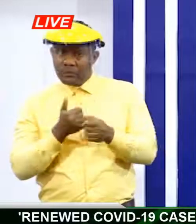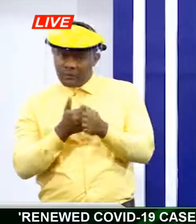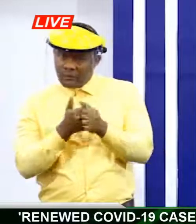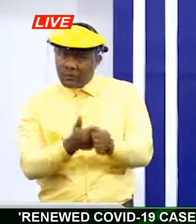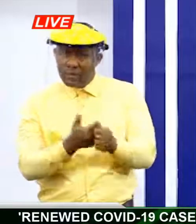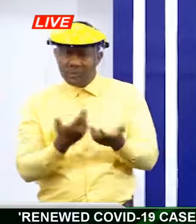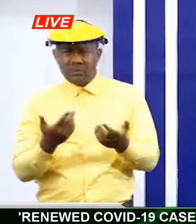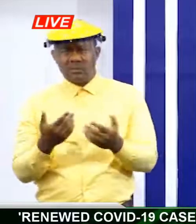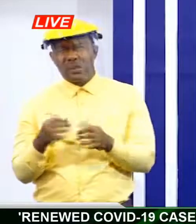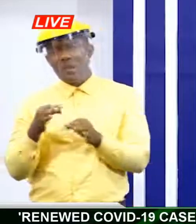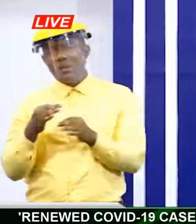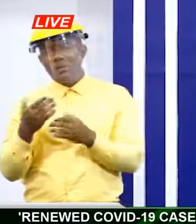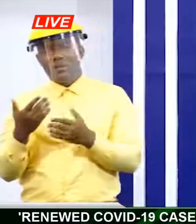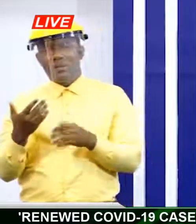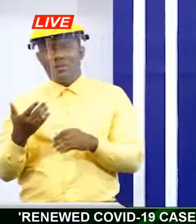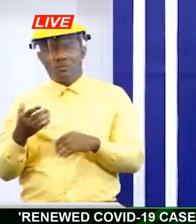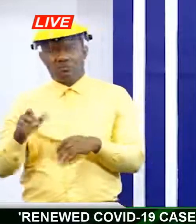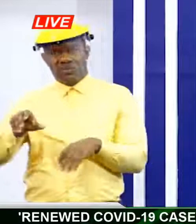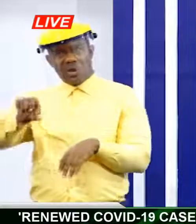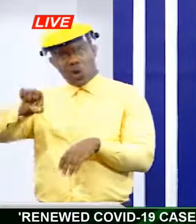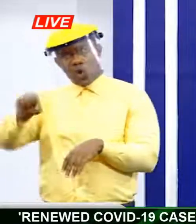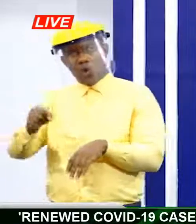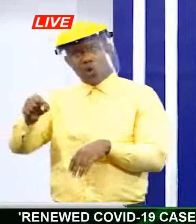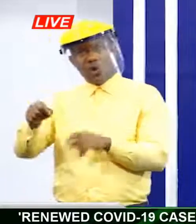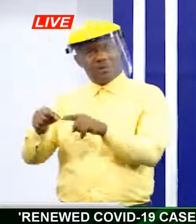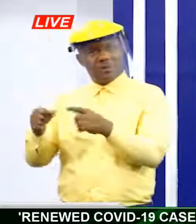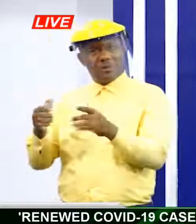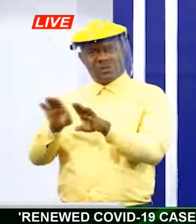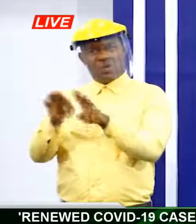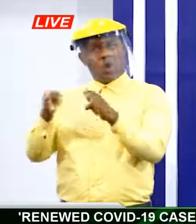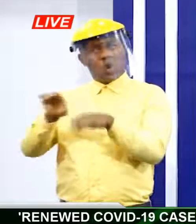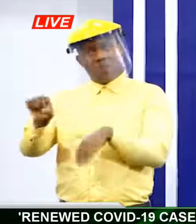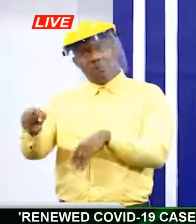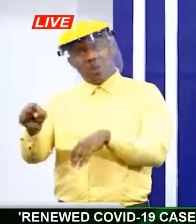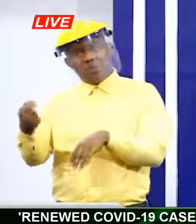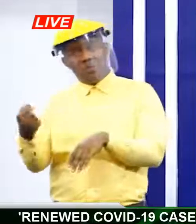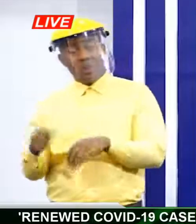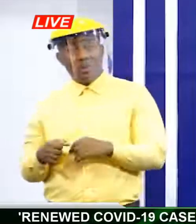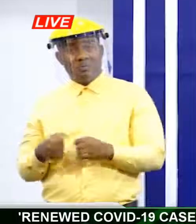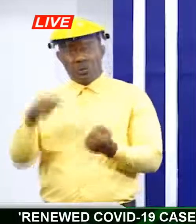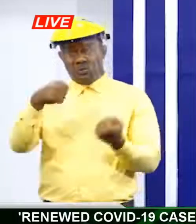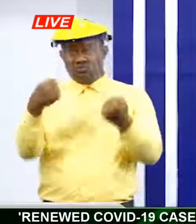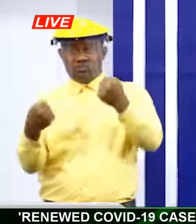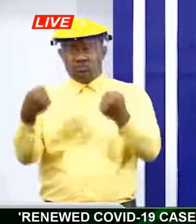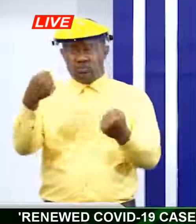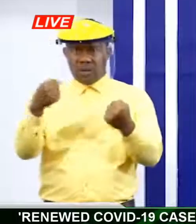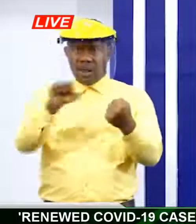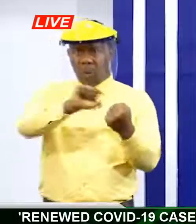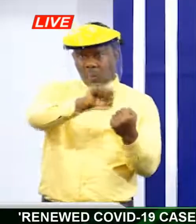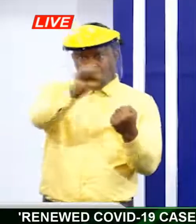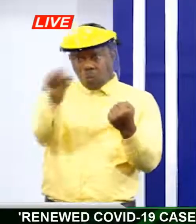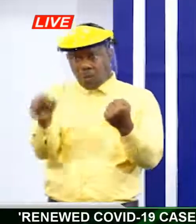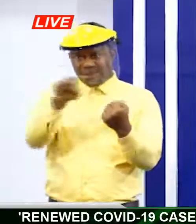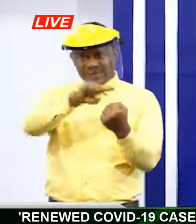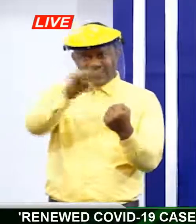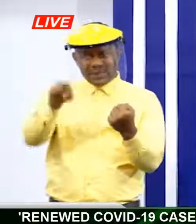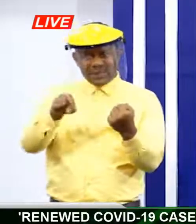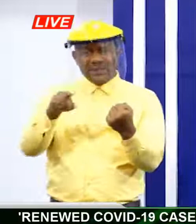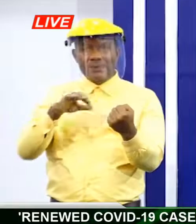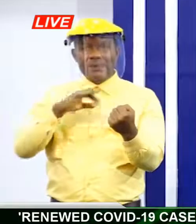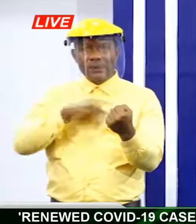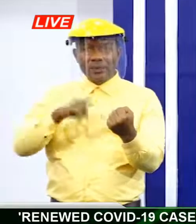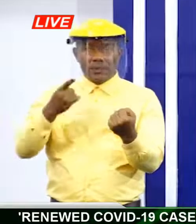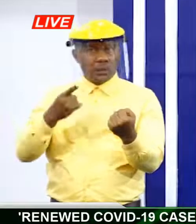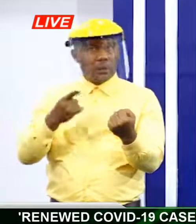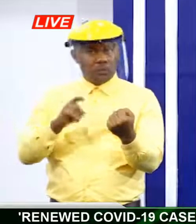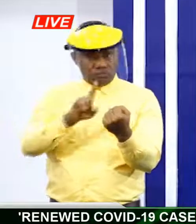simple things like door knobs, stair rails, etc., are continuously sterilized. We really need to do